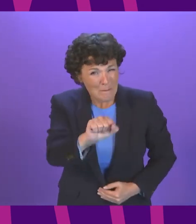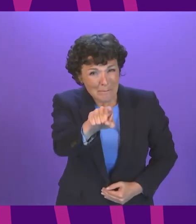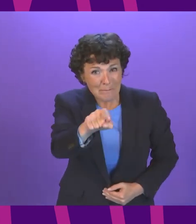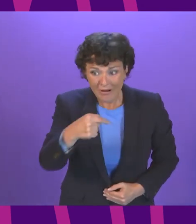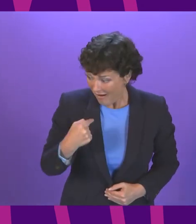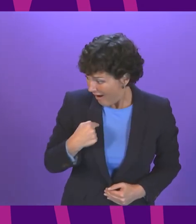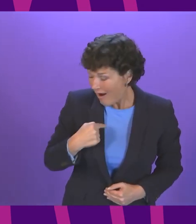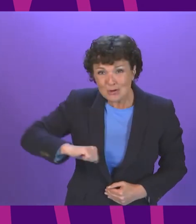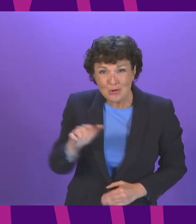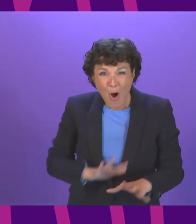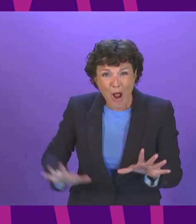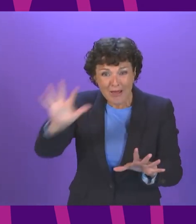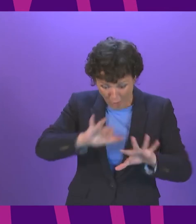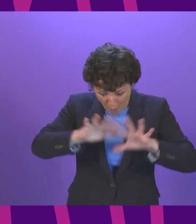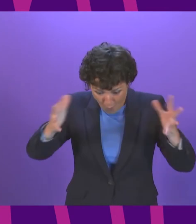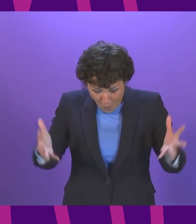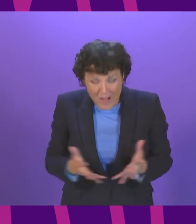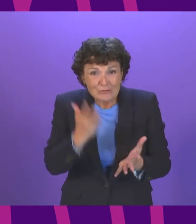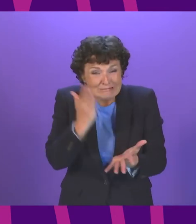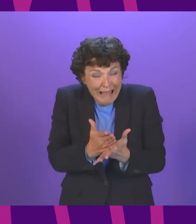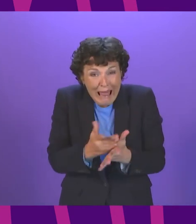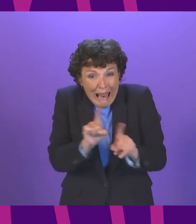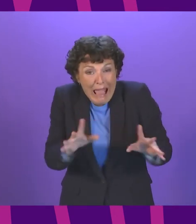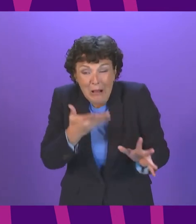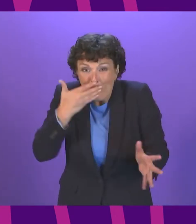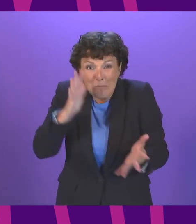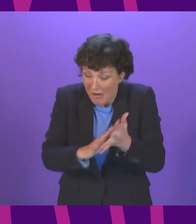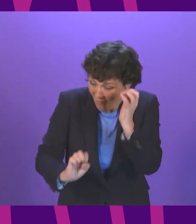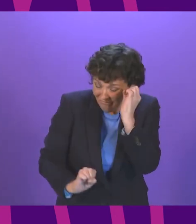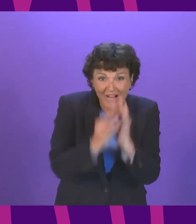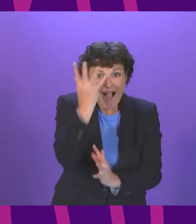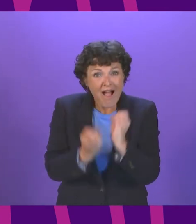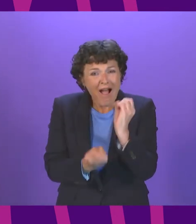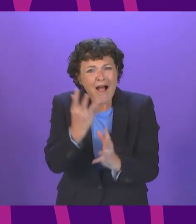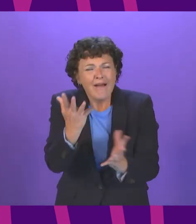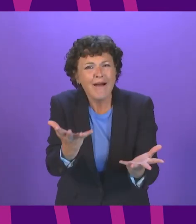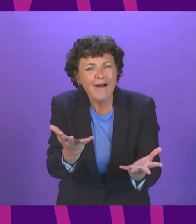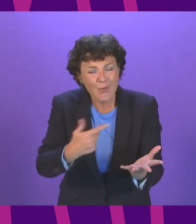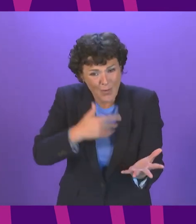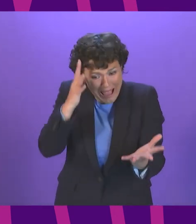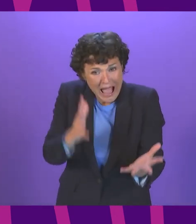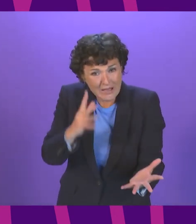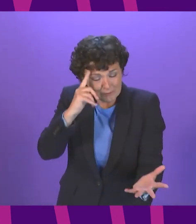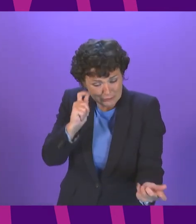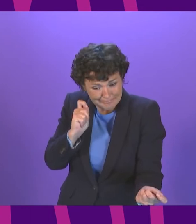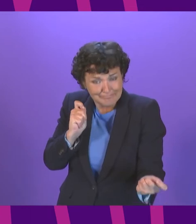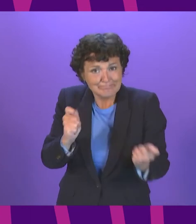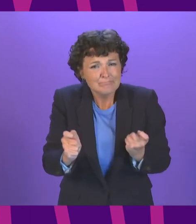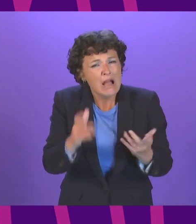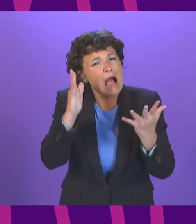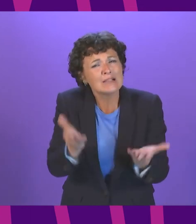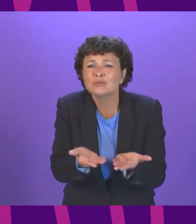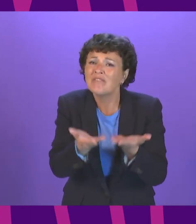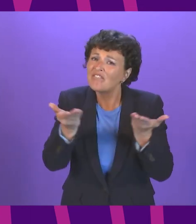burning down our betraying future generations the transition that we have to make must be just